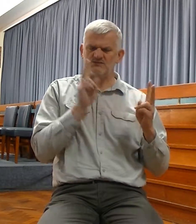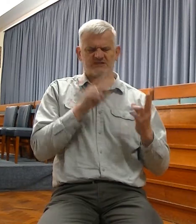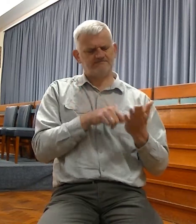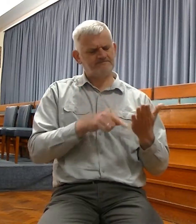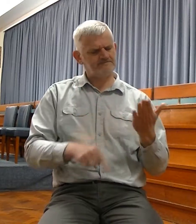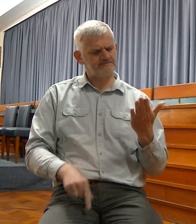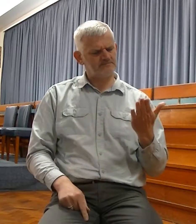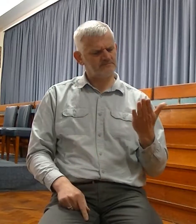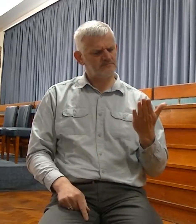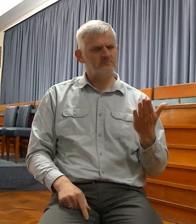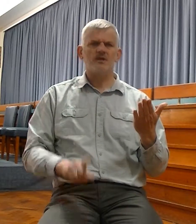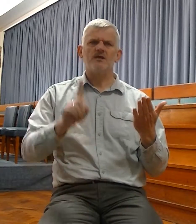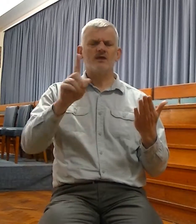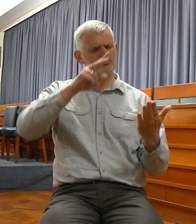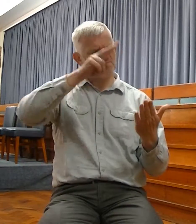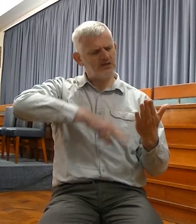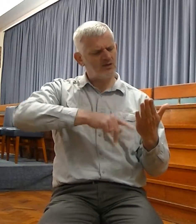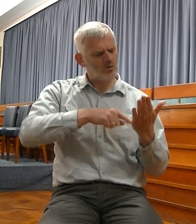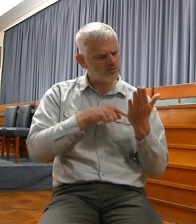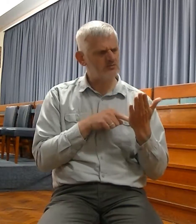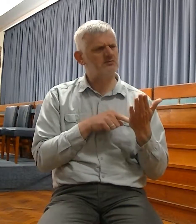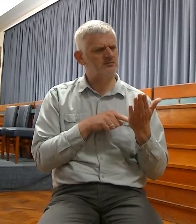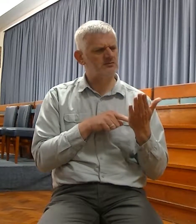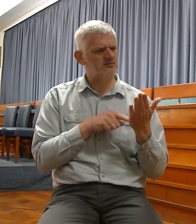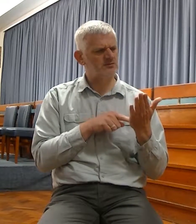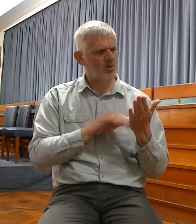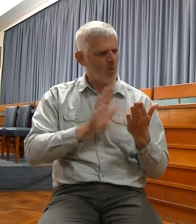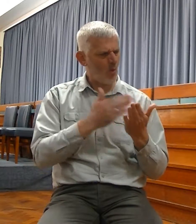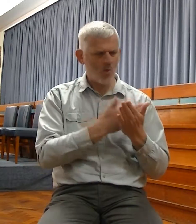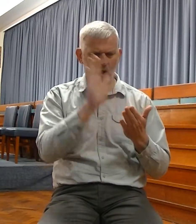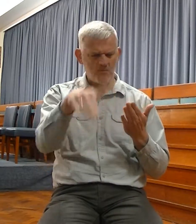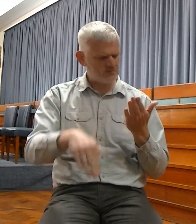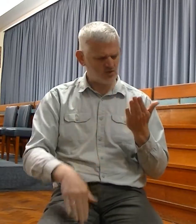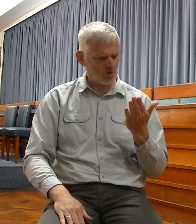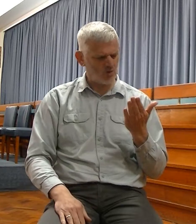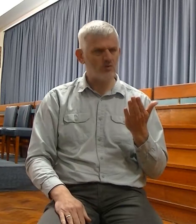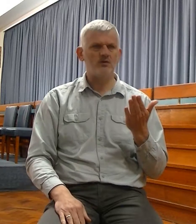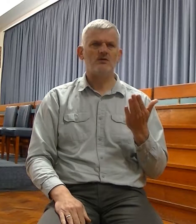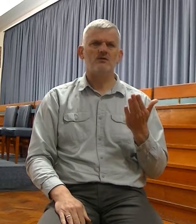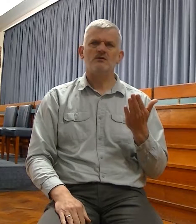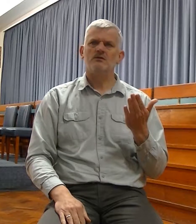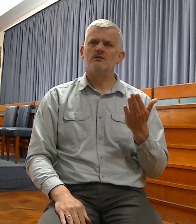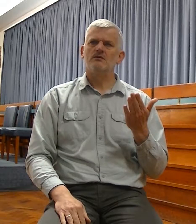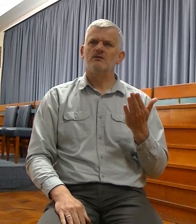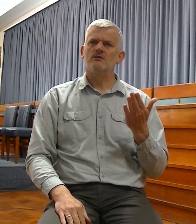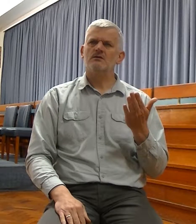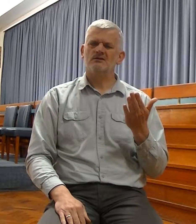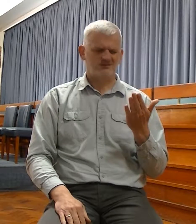fulfilled then. They were just, well, a kind of foreshadowing of something even greater. When